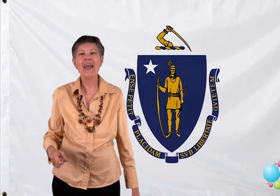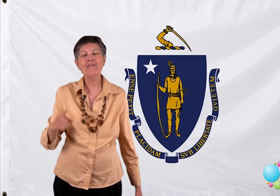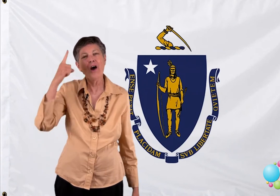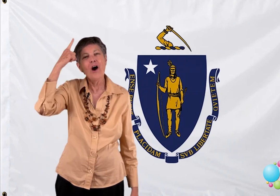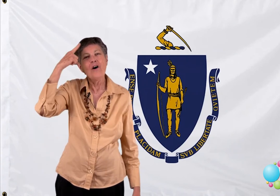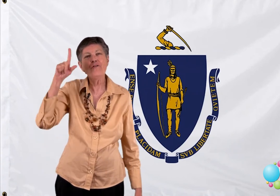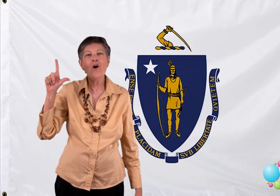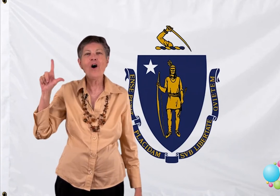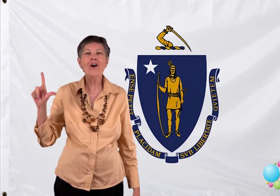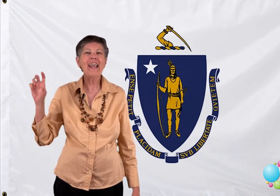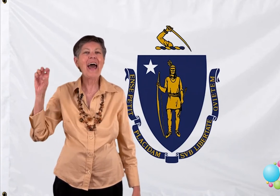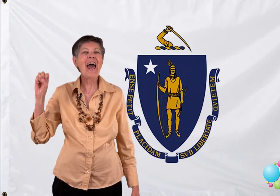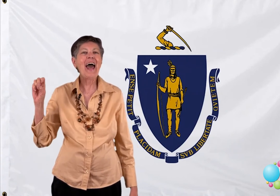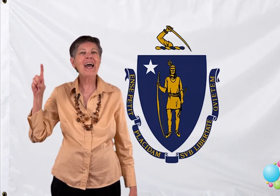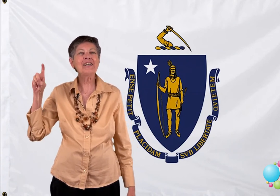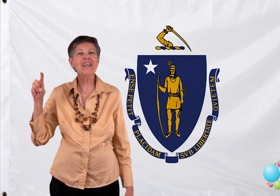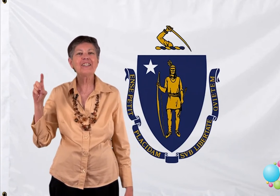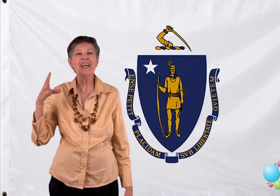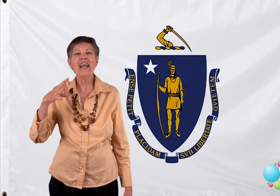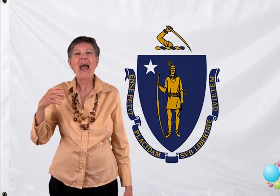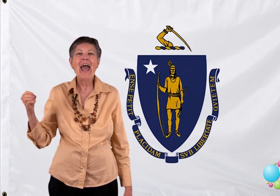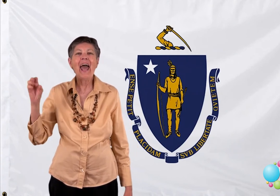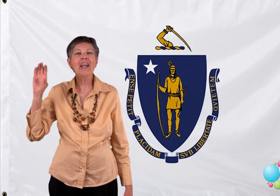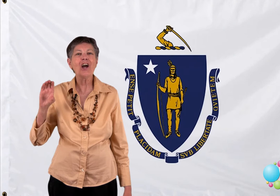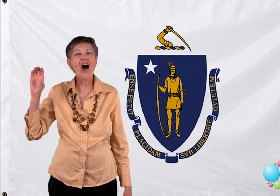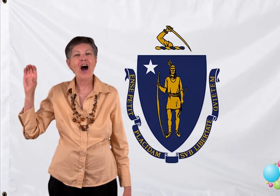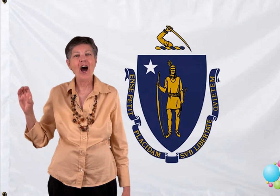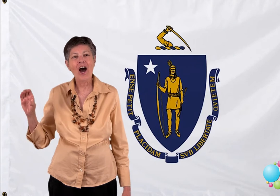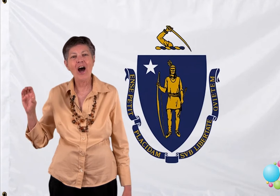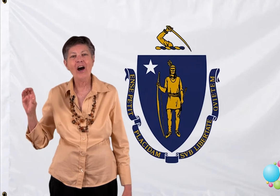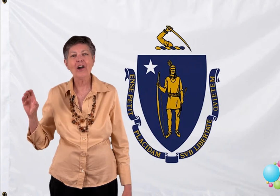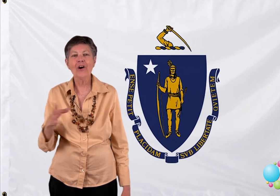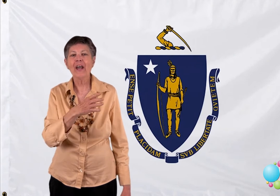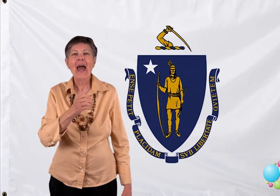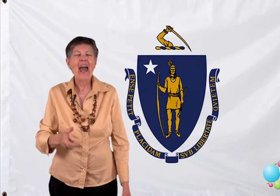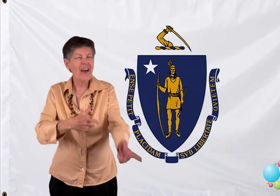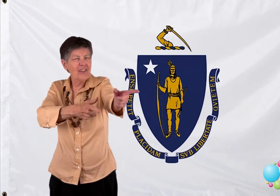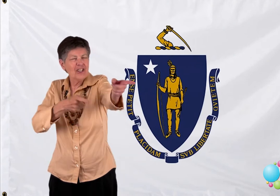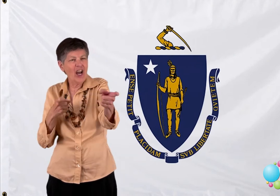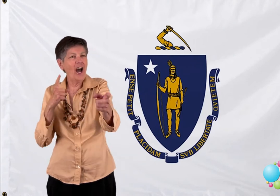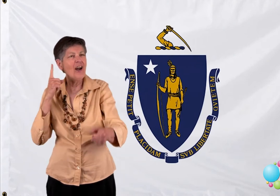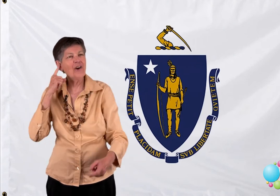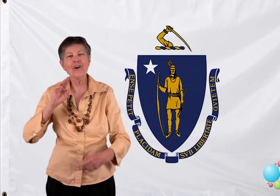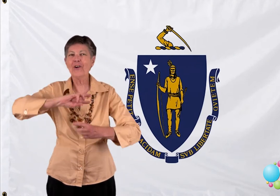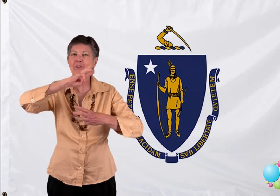We'll keep her flag unfurled. We'll keep her flag